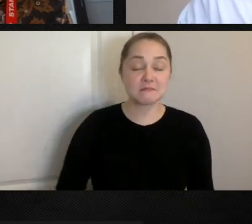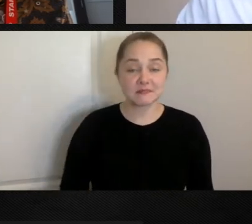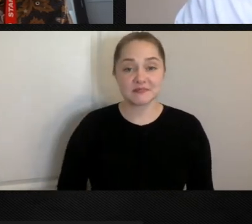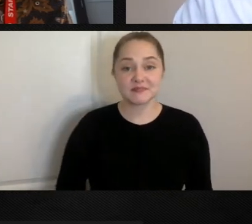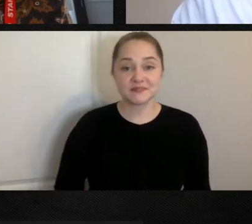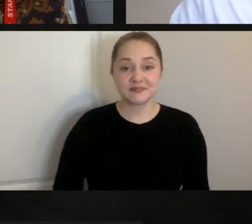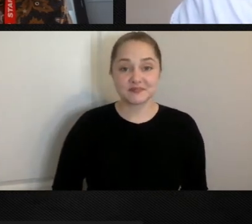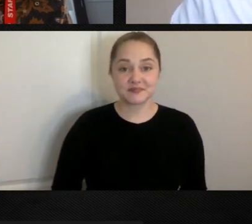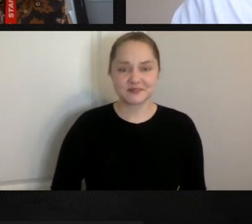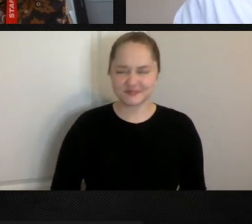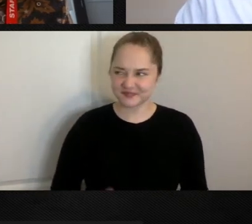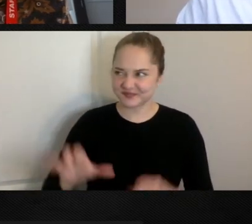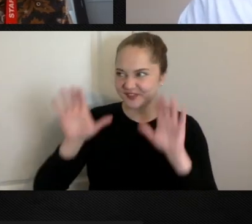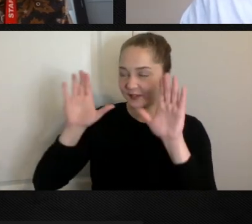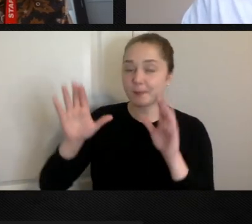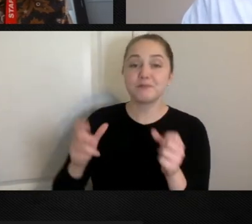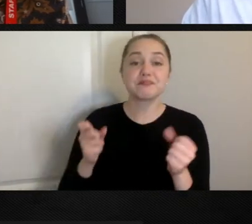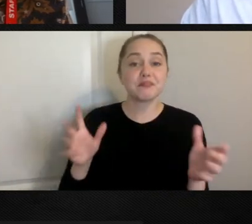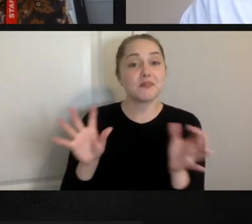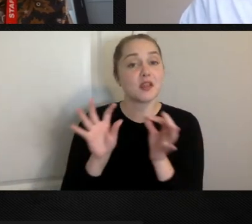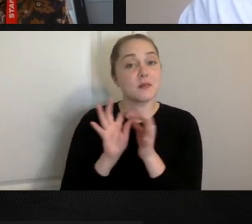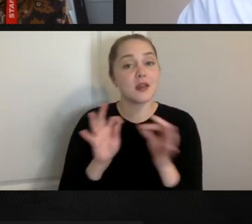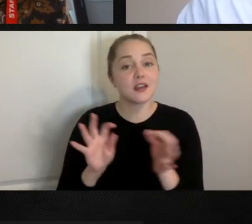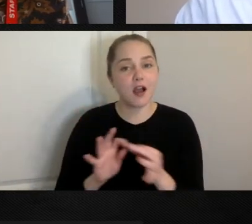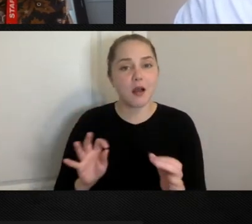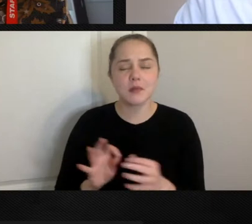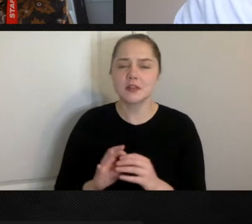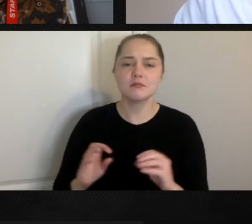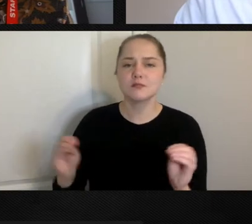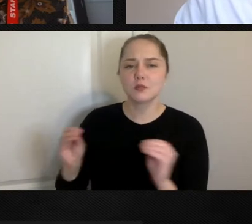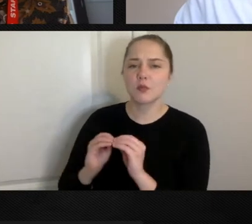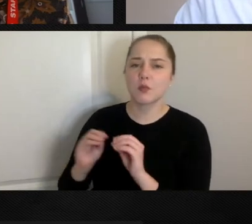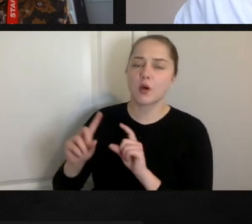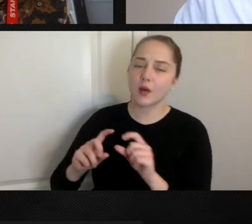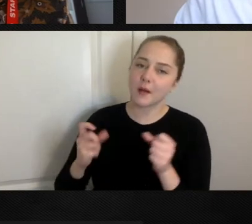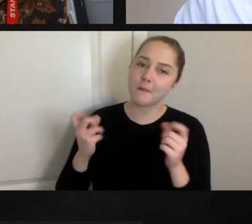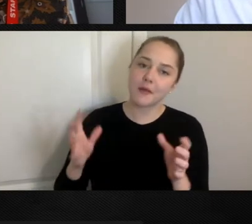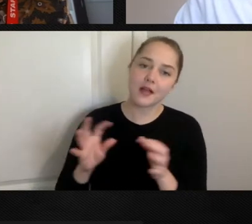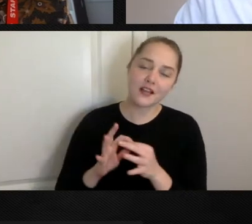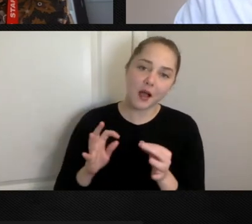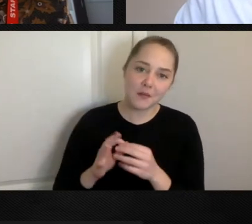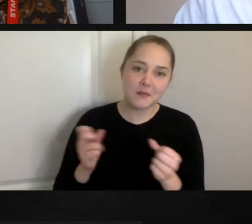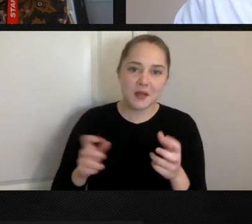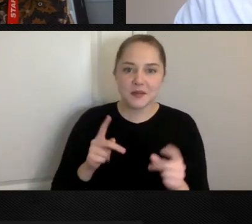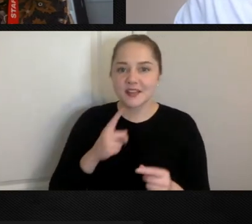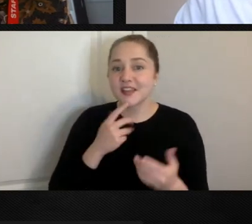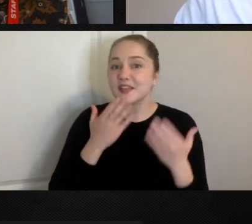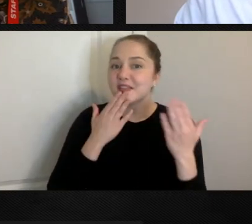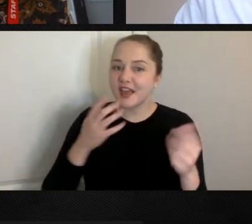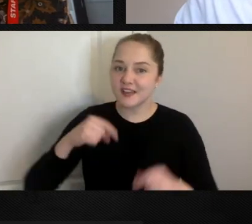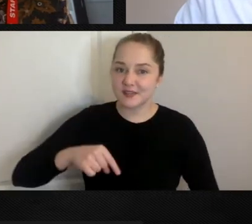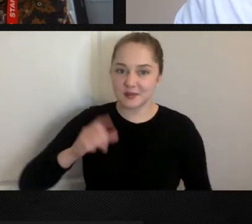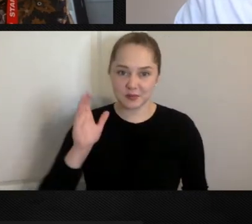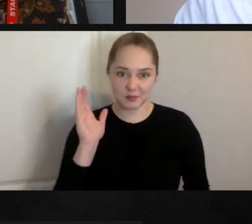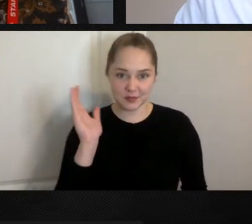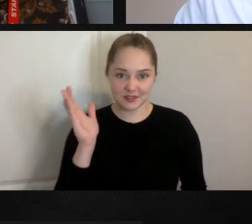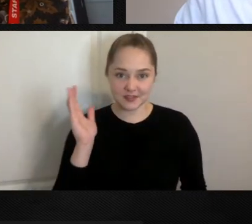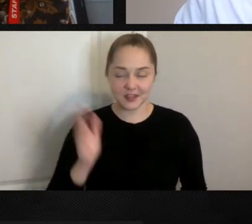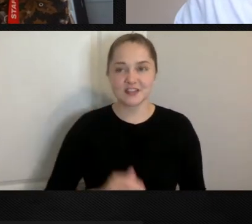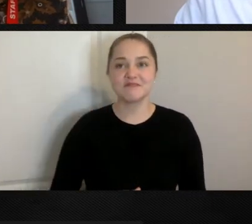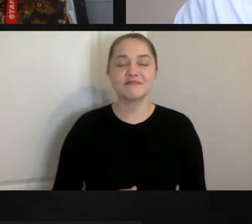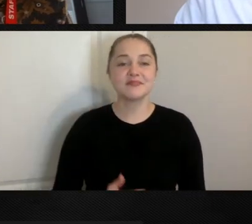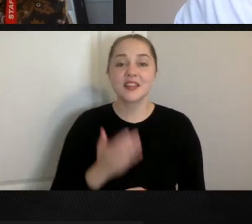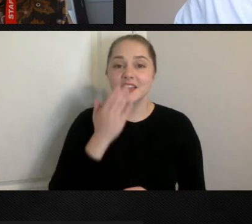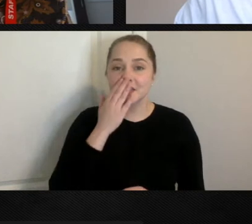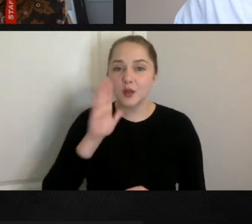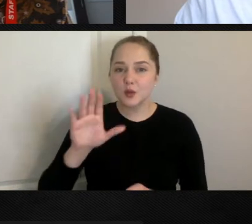That's great. We have a lot of comments coming in and no more questions, but lots of folks saying thank you for this presentation. It says, thank